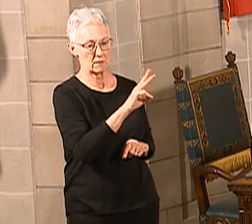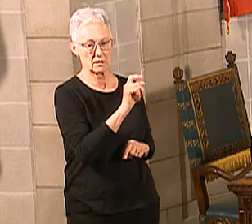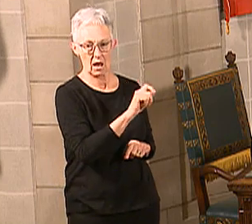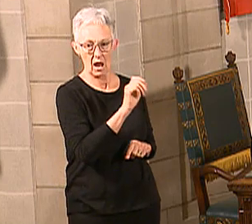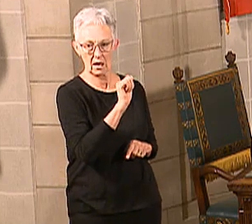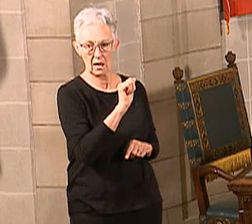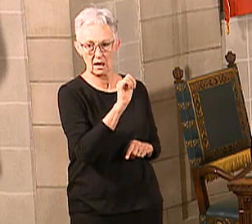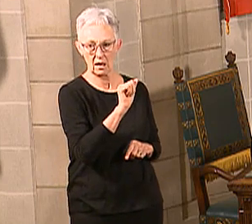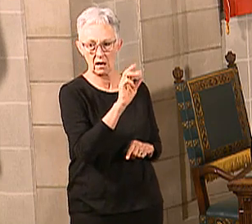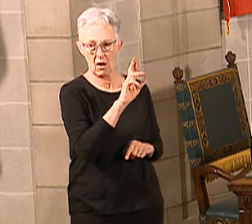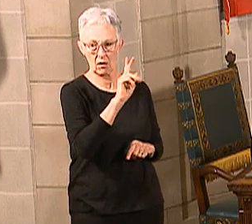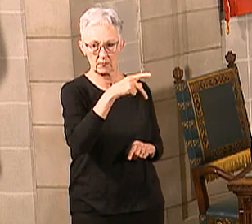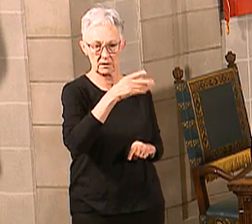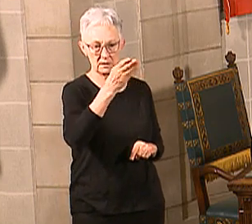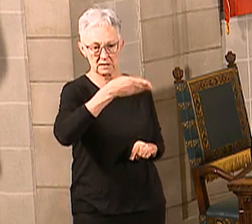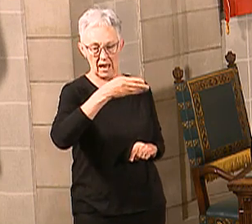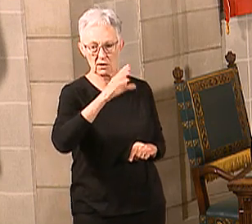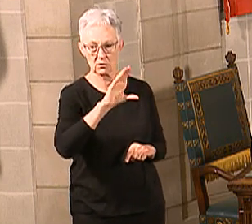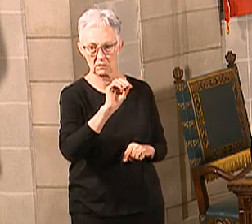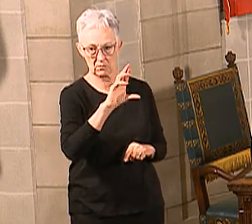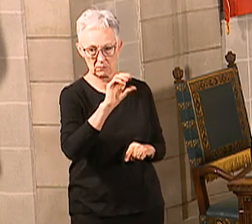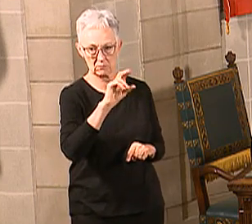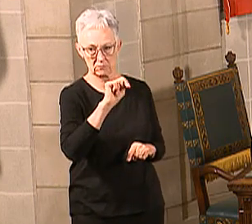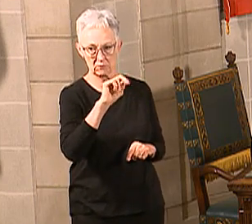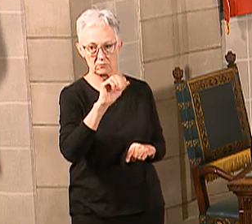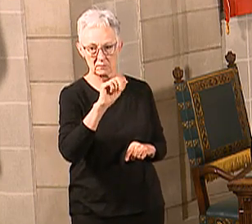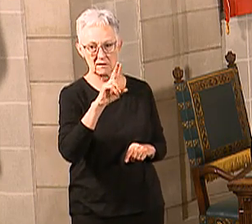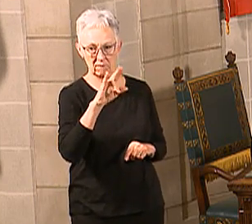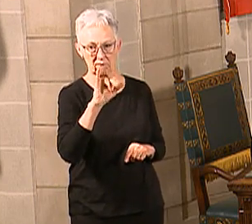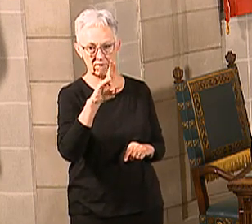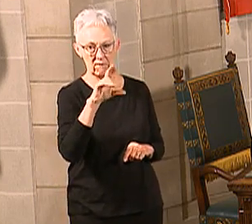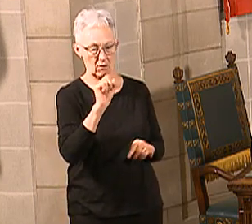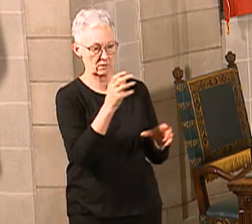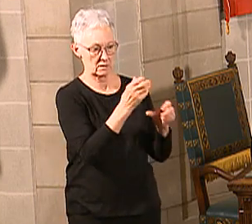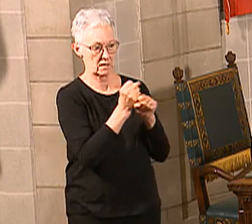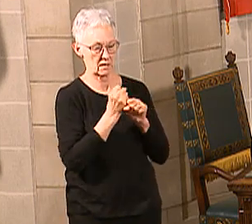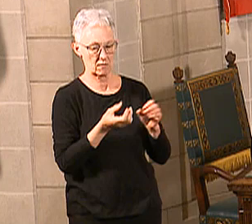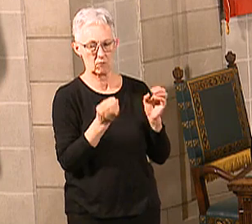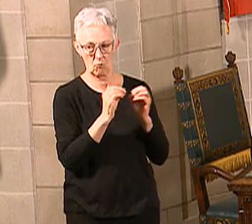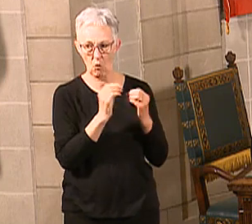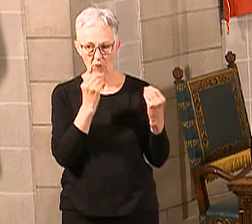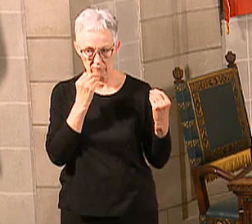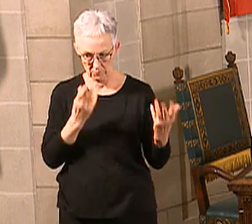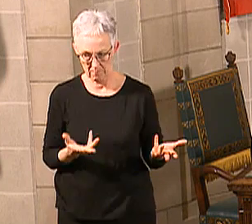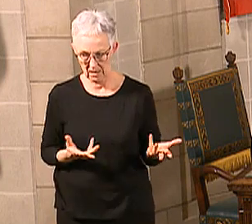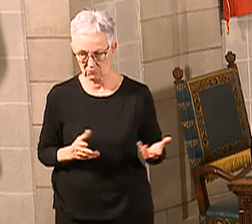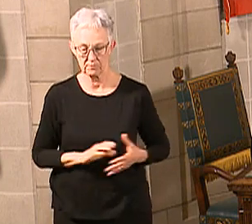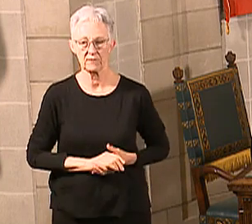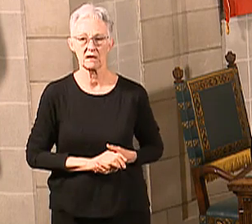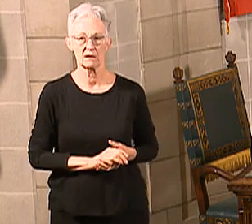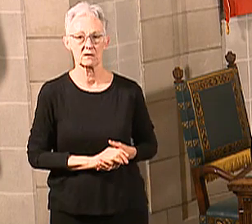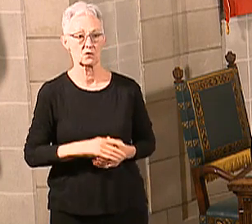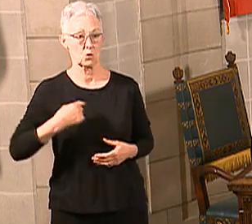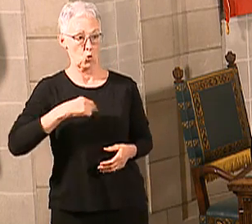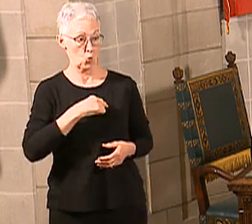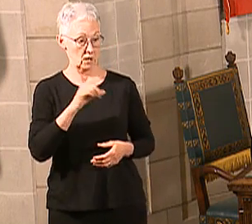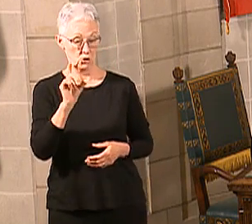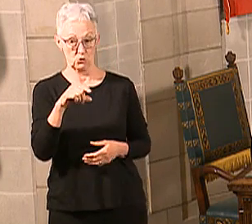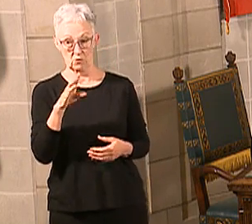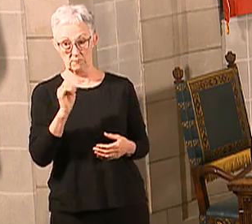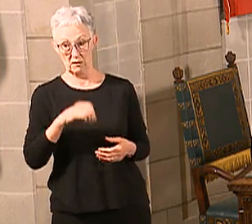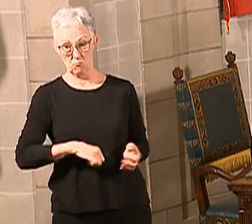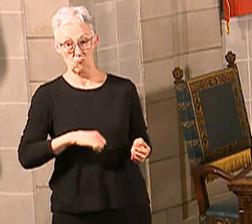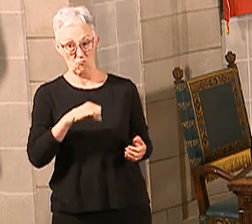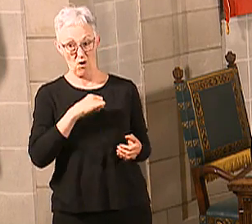I'd like to thank the governor for his leadership, and I think all Nebraskans can be proud of the bipartisan response the governor and the state legislature have had to this